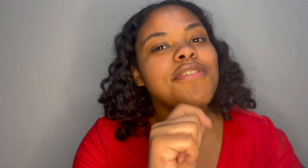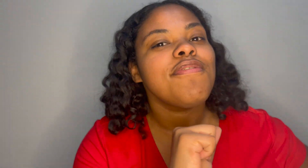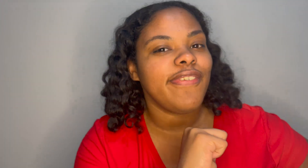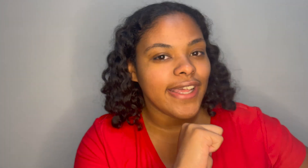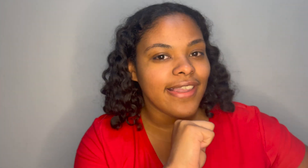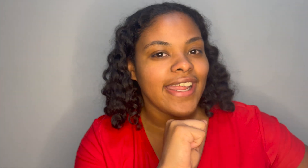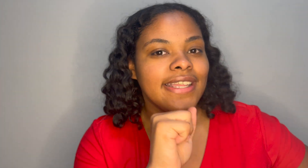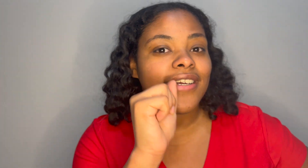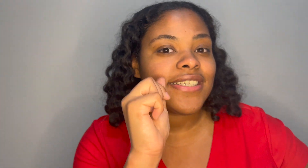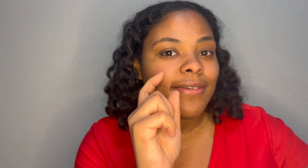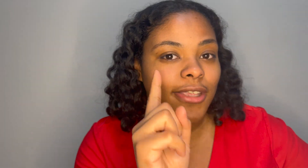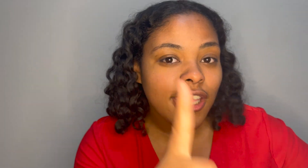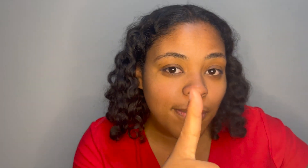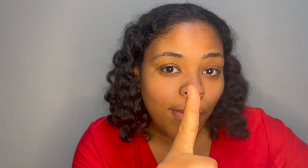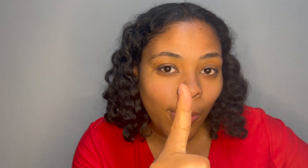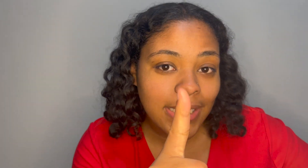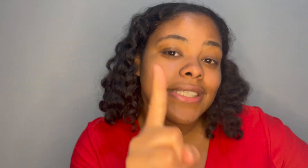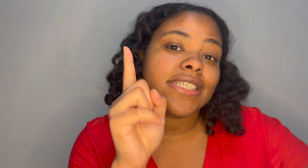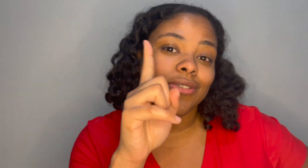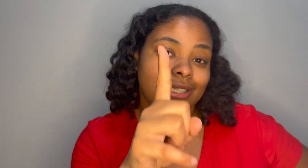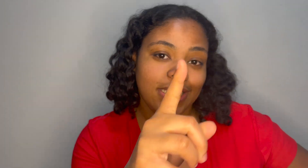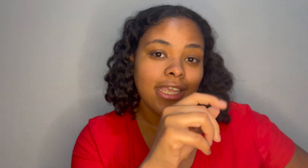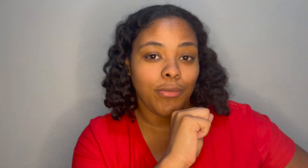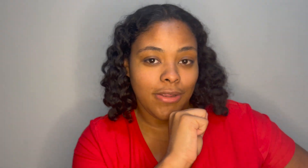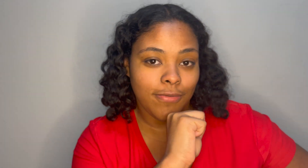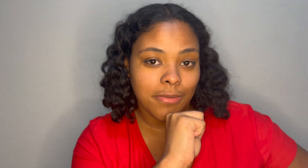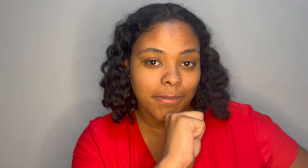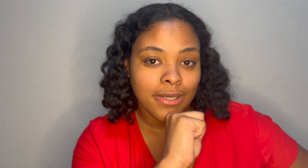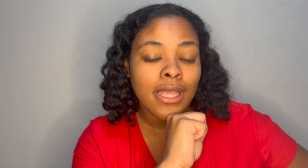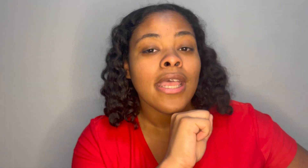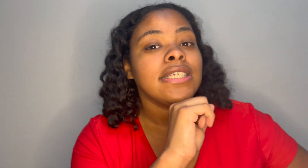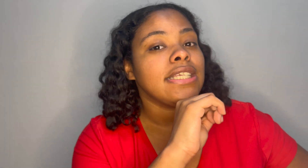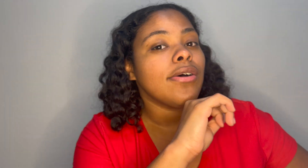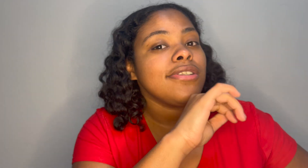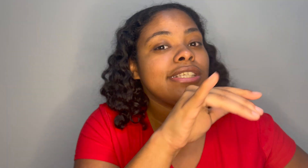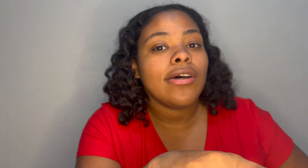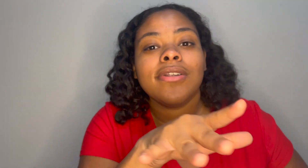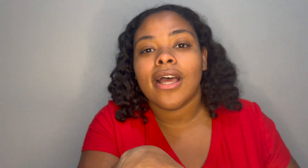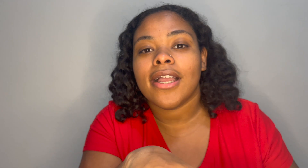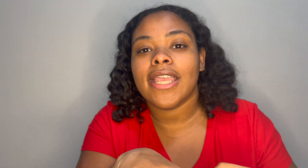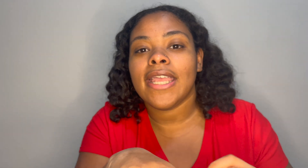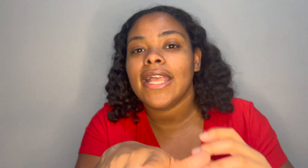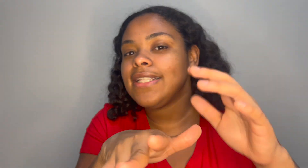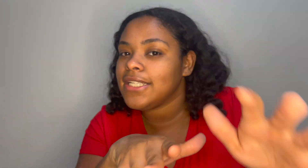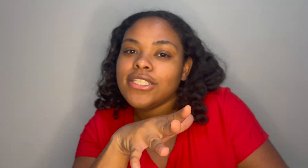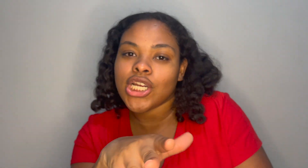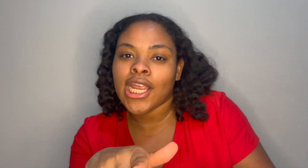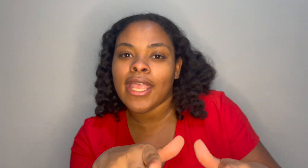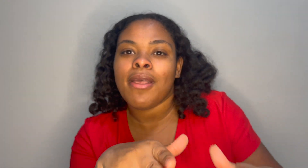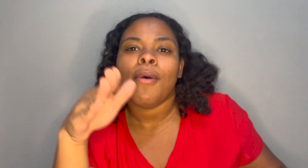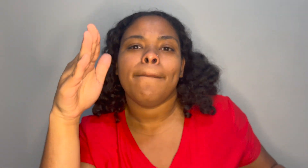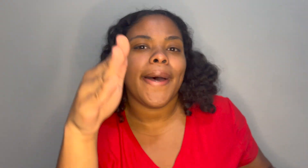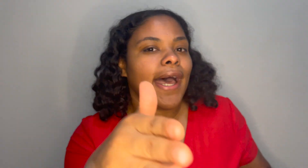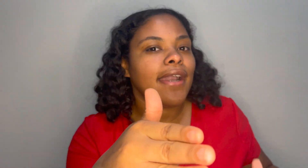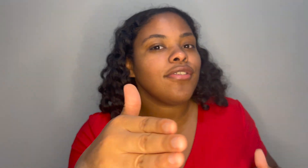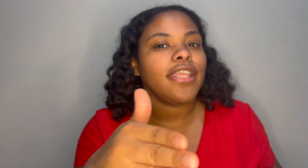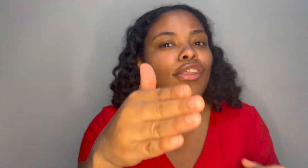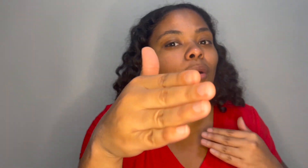feel like there are some key points that you can take away from the book so don't knock it until you try it but i don't think you